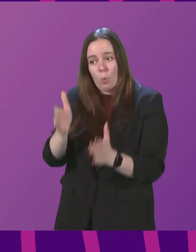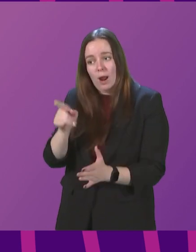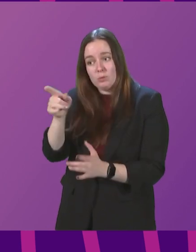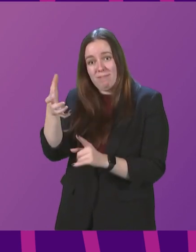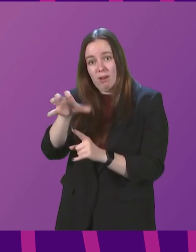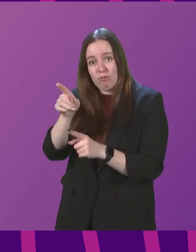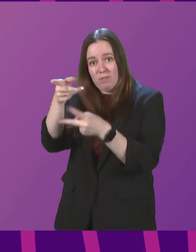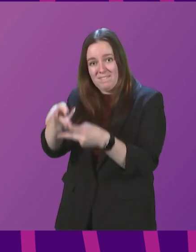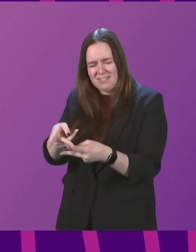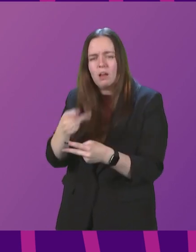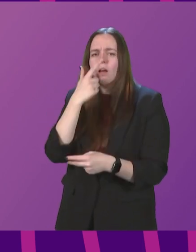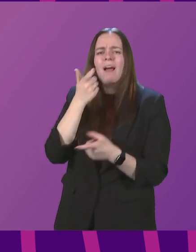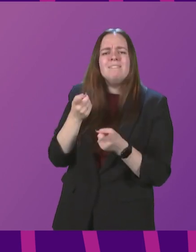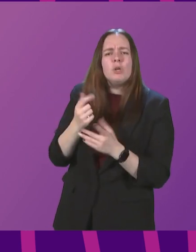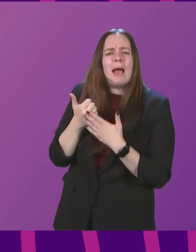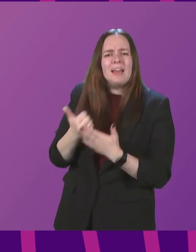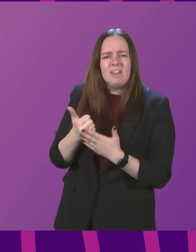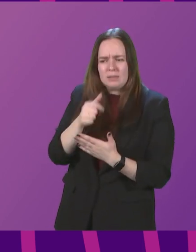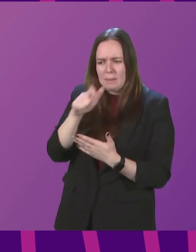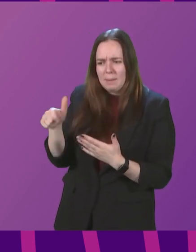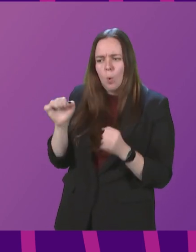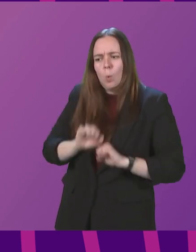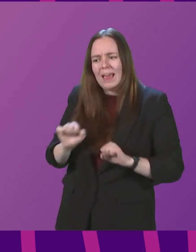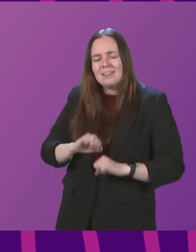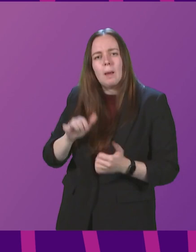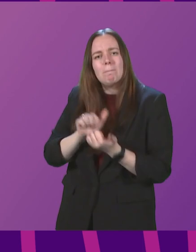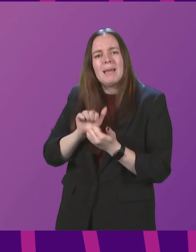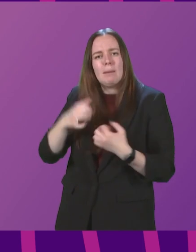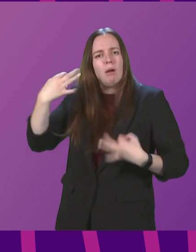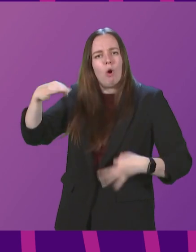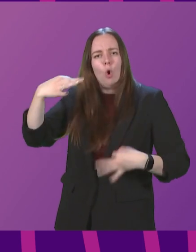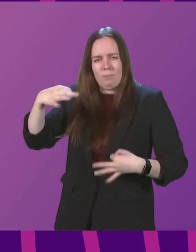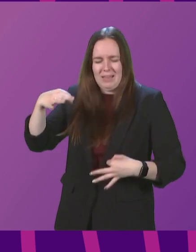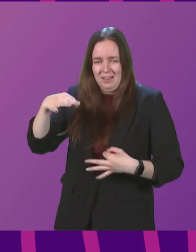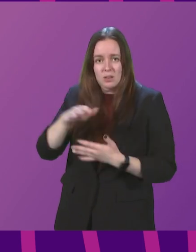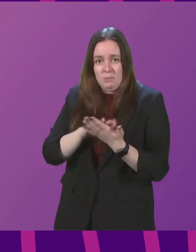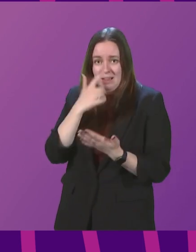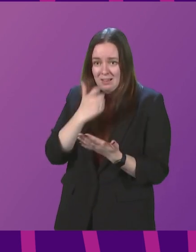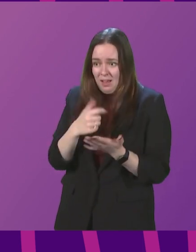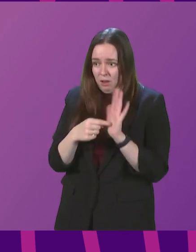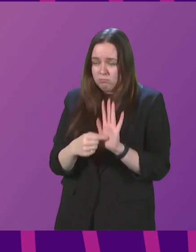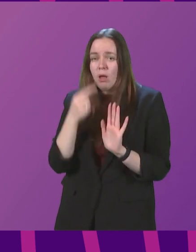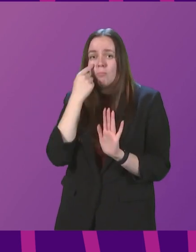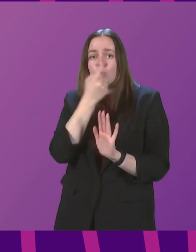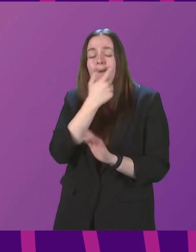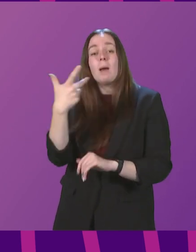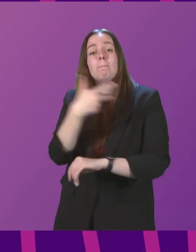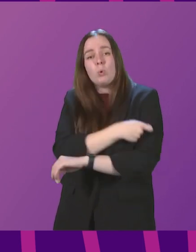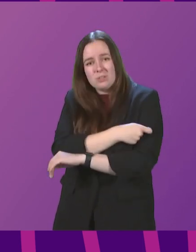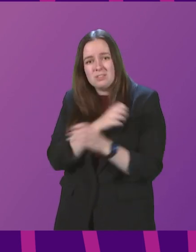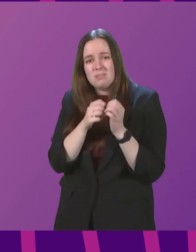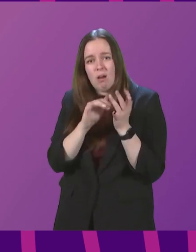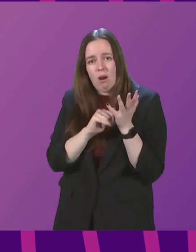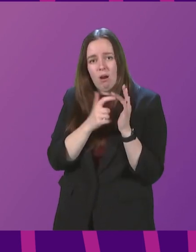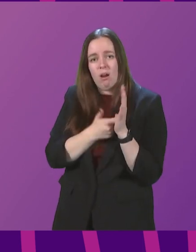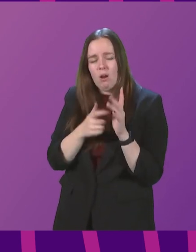Can the First Minister give any advice to those relying on a paper copy of the vaccine certificate to ensure that they can prove their booster status and access